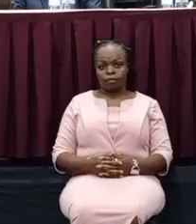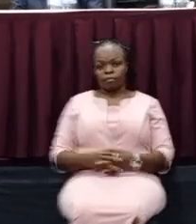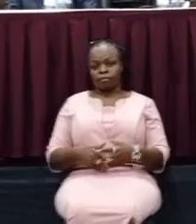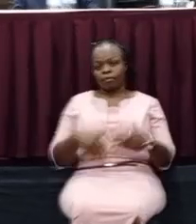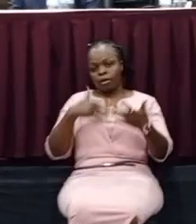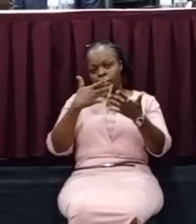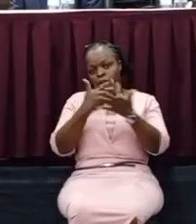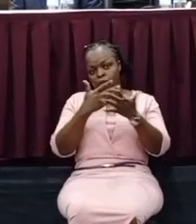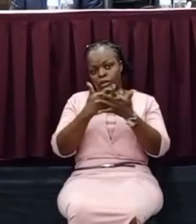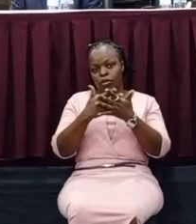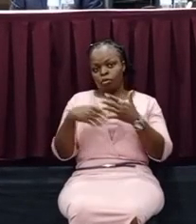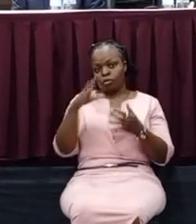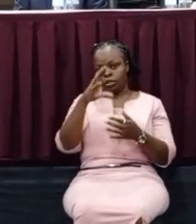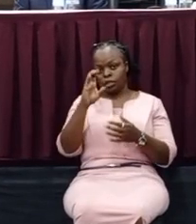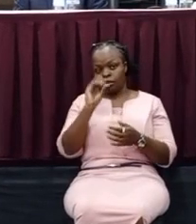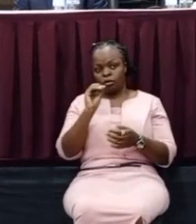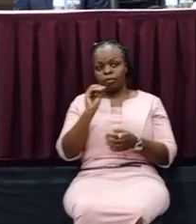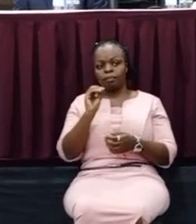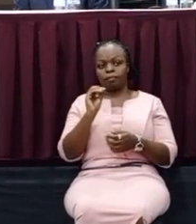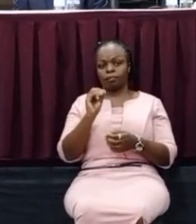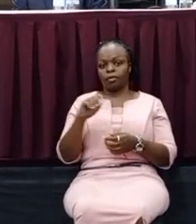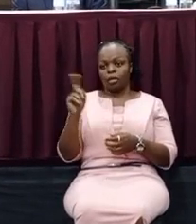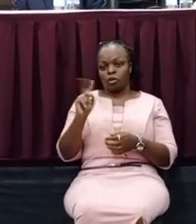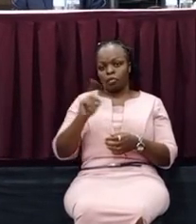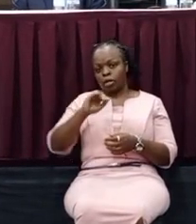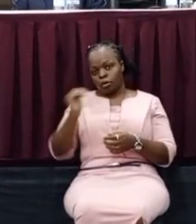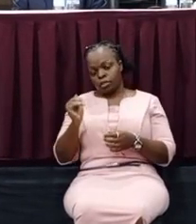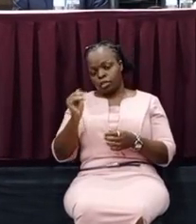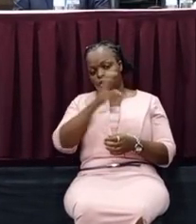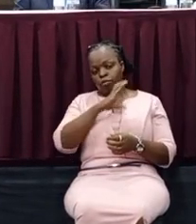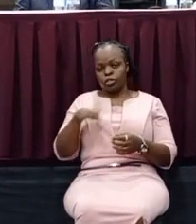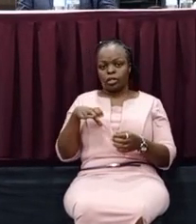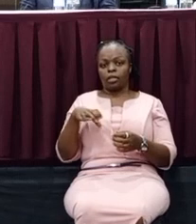CEO, the Nairobi County Commissioner, Mr. Kote Mwanza,